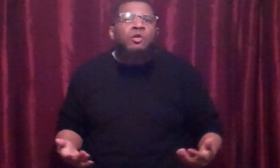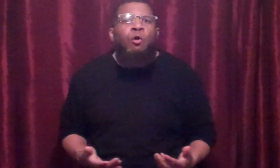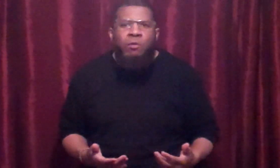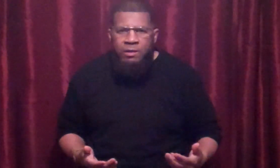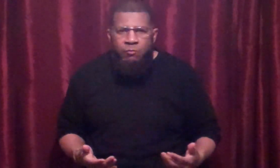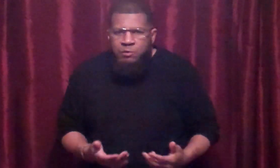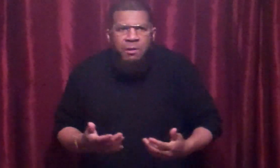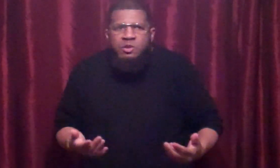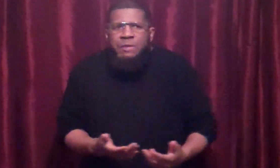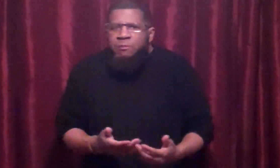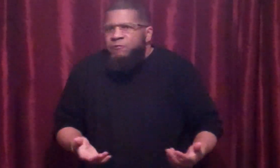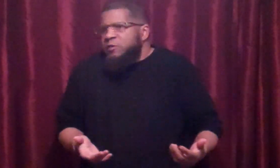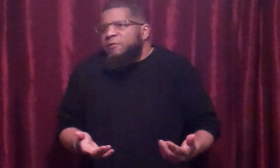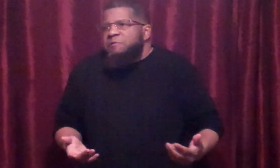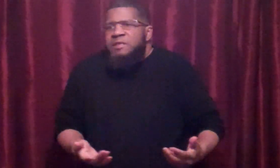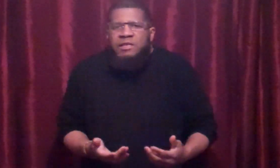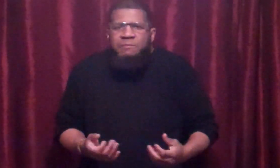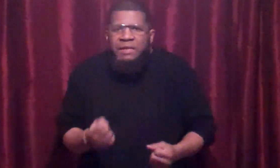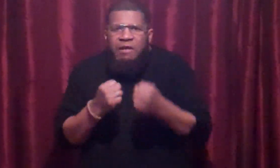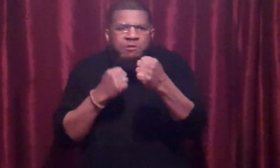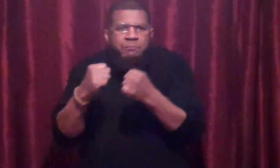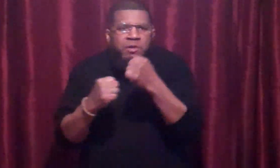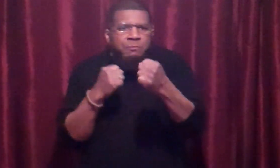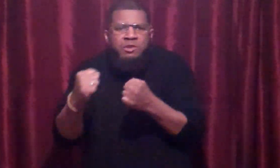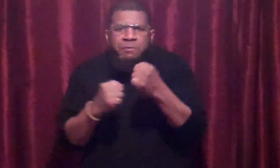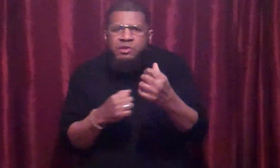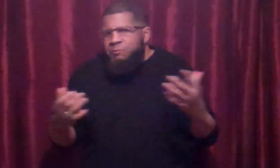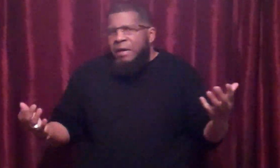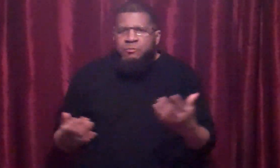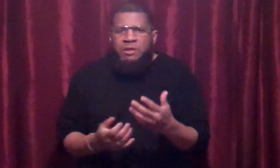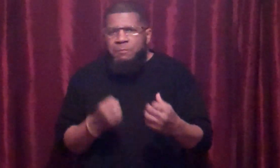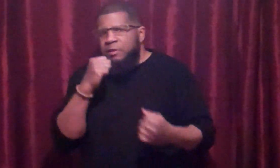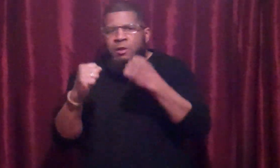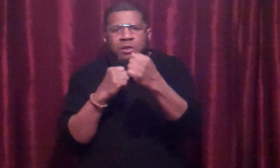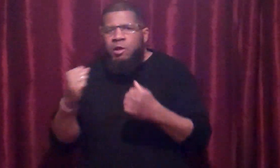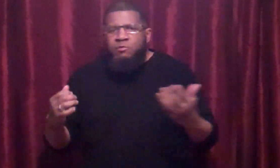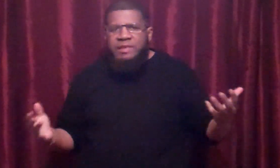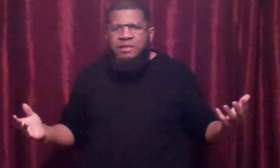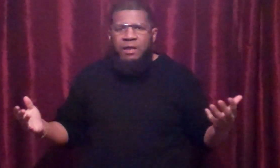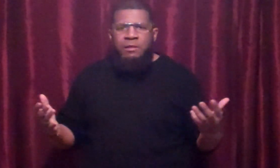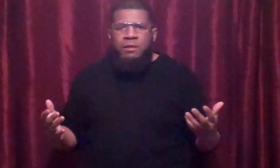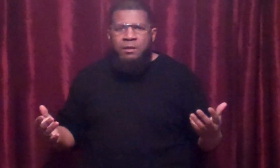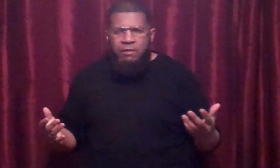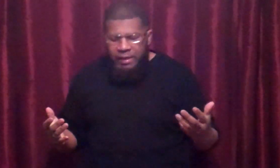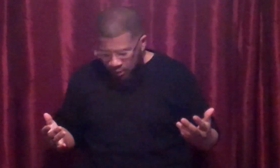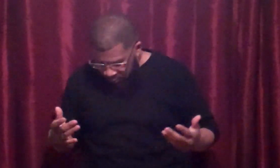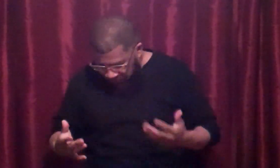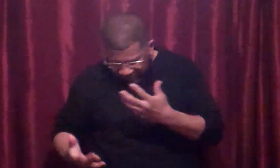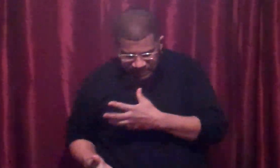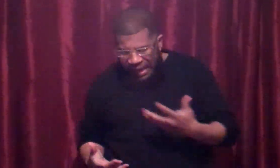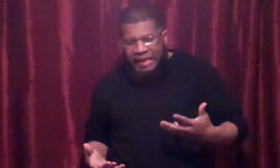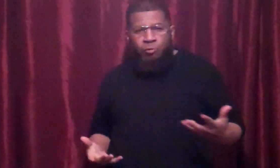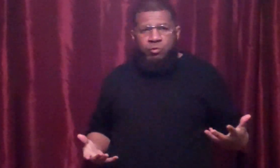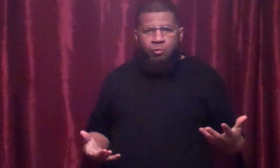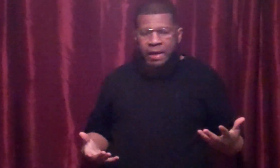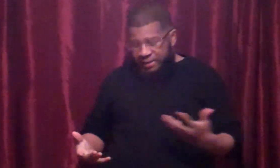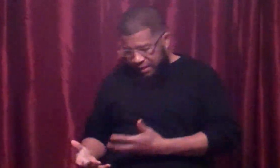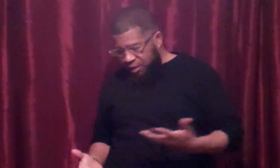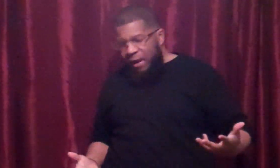do was punch people. First 15 years of my life, just punch, punch, punch, just box, box, box. You know, that's it, okay? But the guy, I don't know why I can't grab